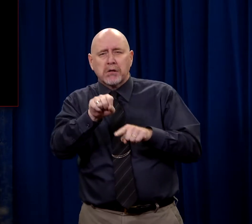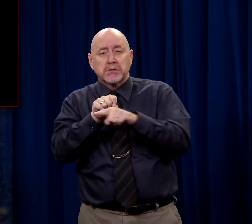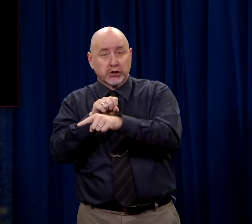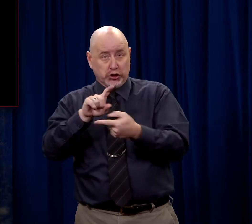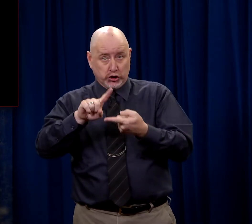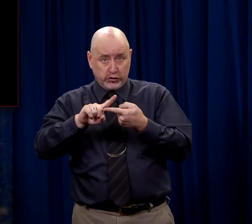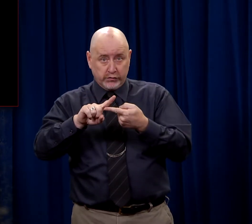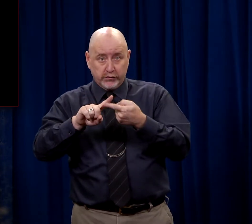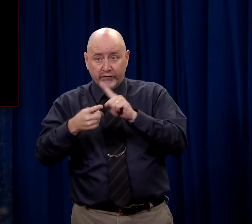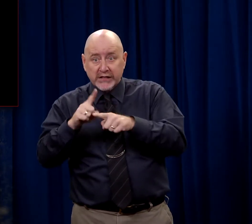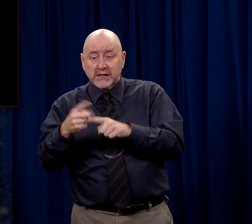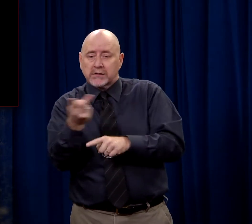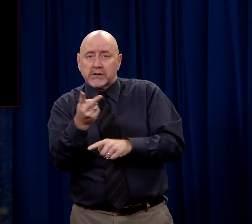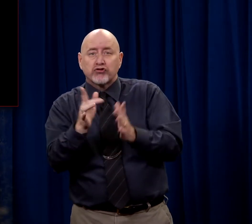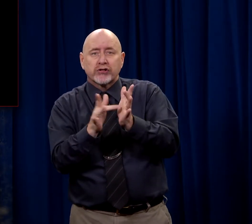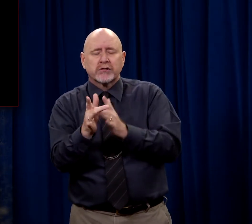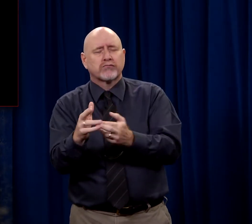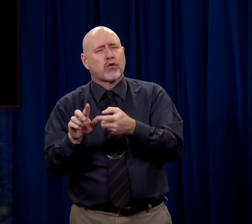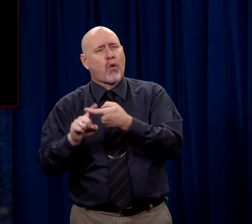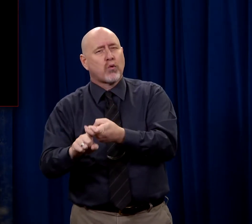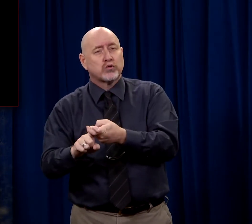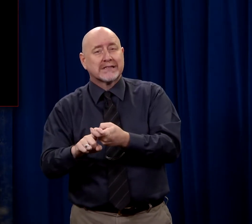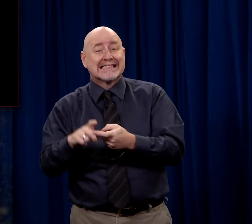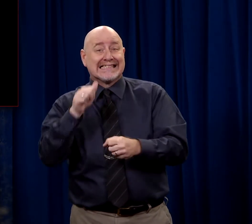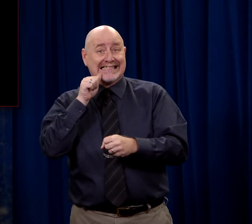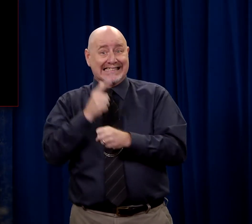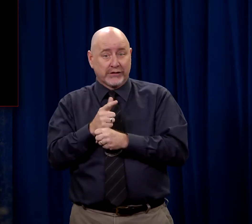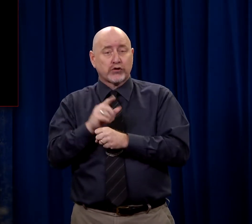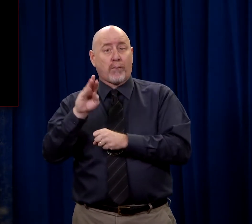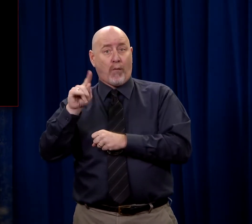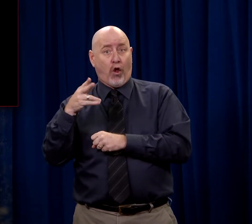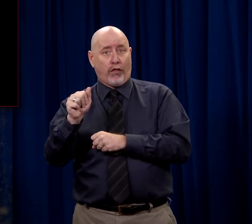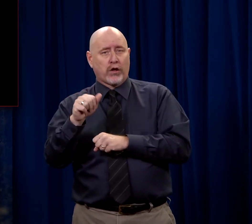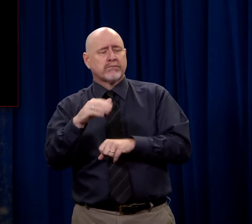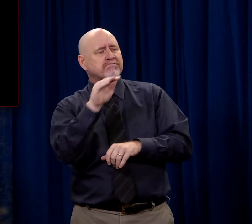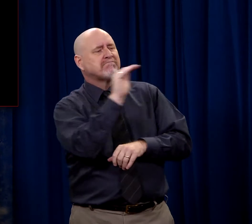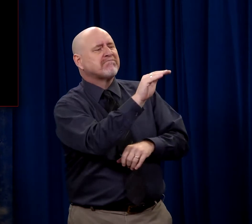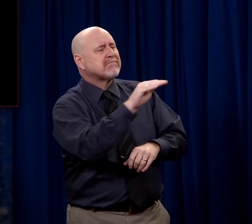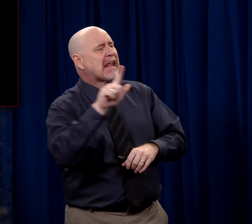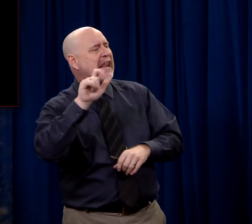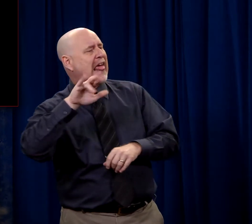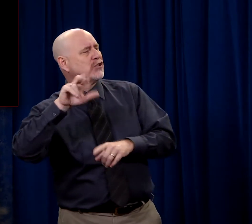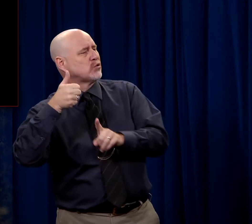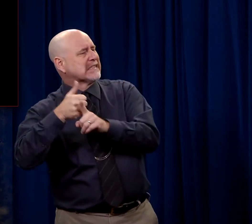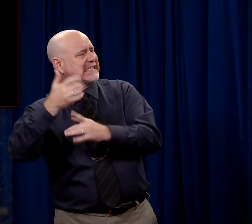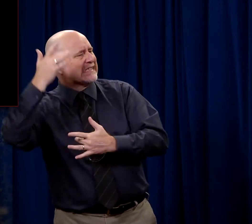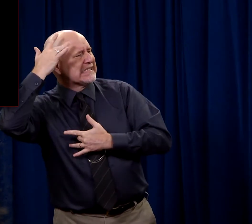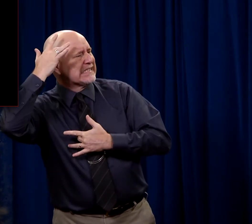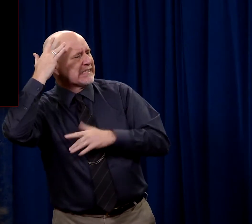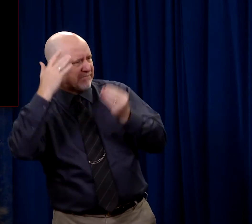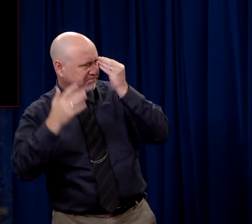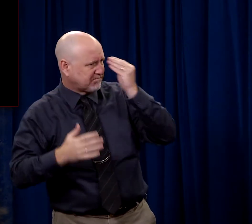Jesus and Lazarus were close friends. Martha, one of the sisters, sent word to Jesus that Lazarus was sick.